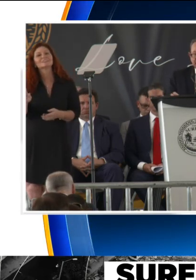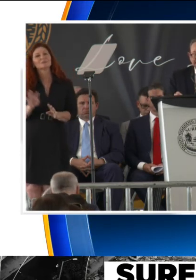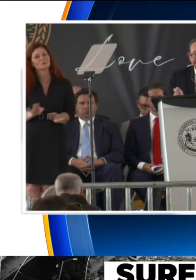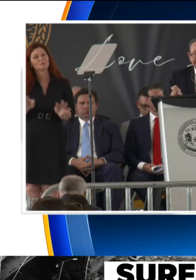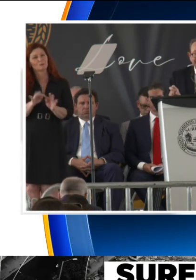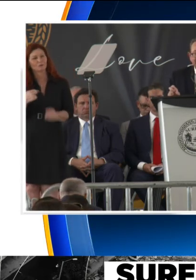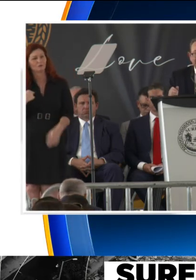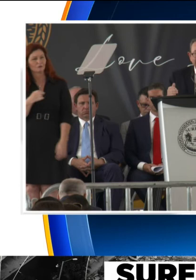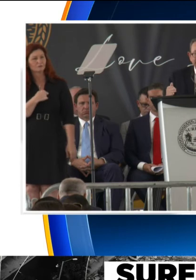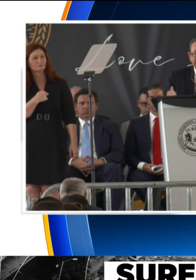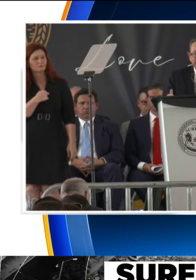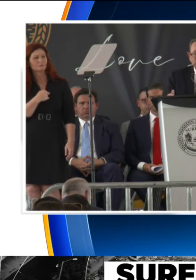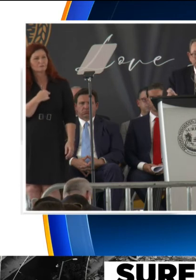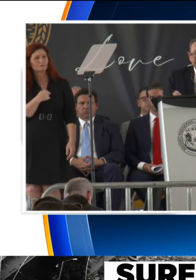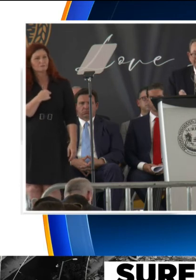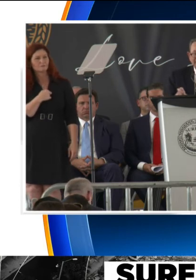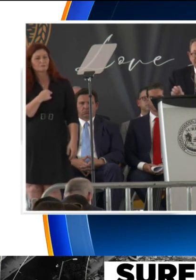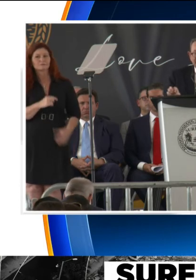us.